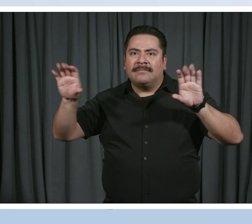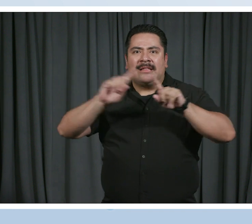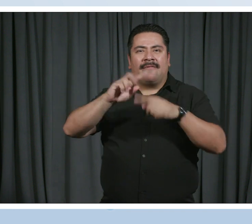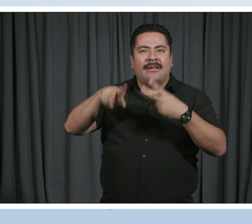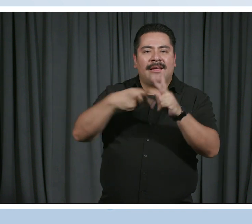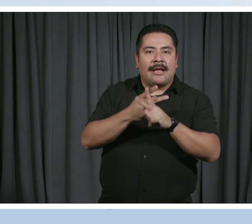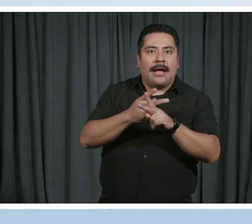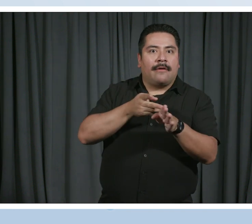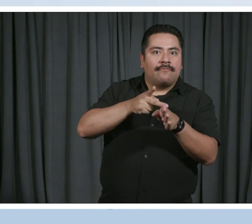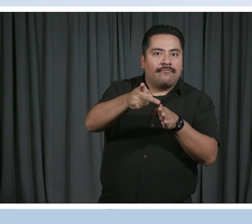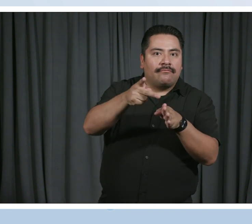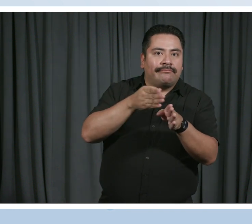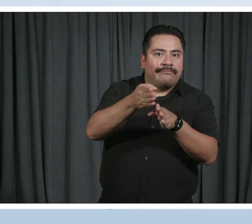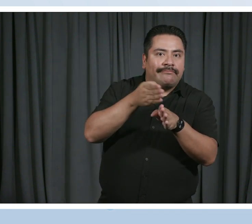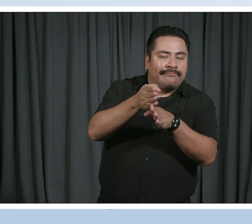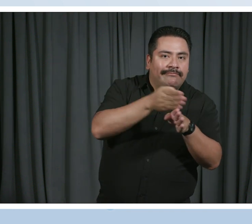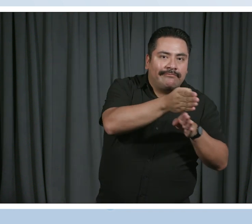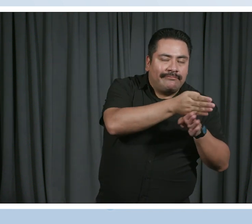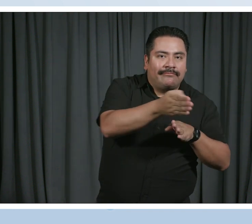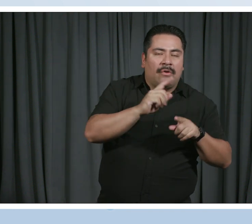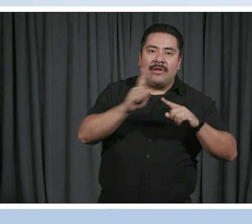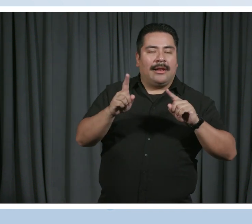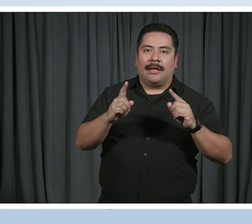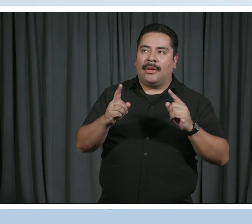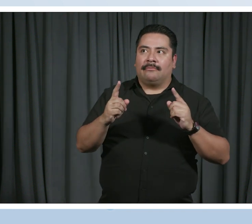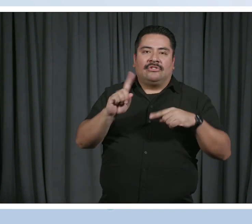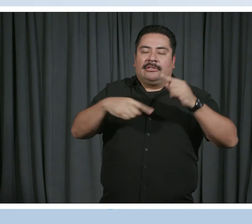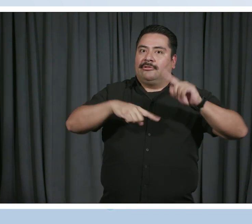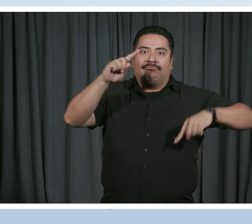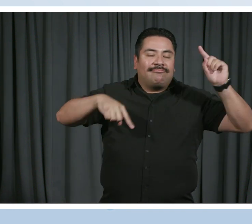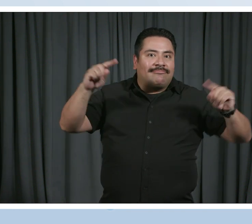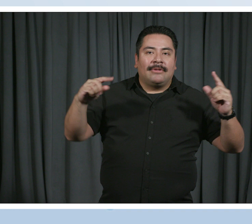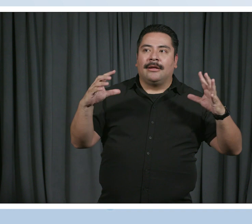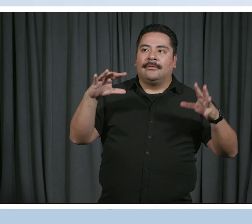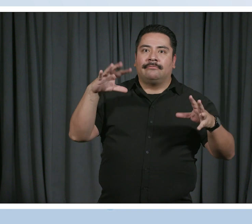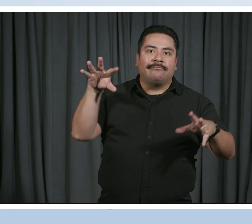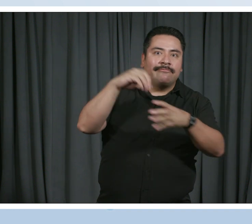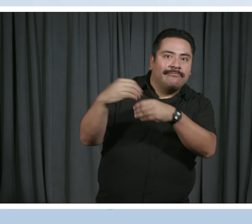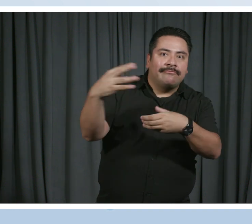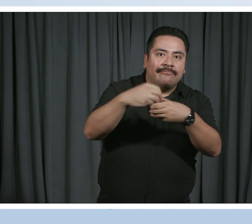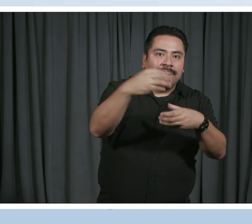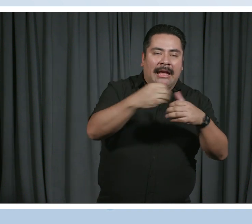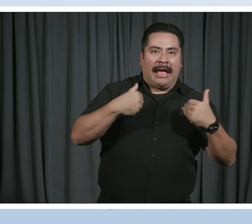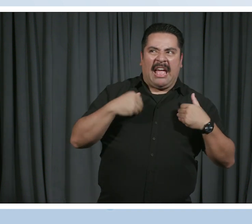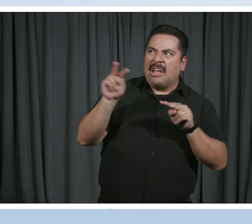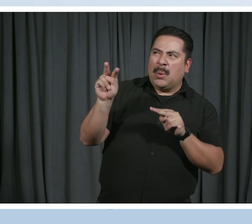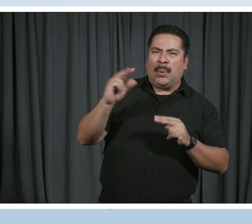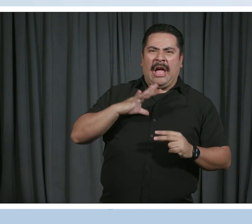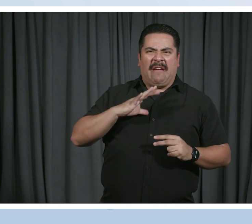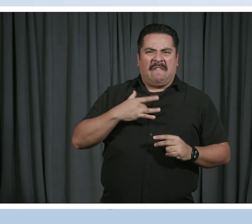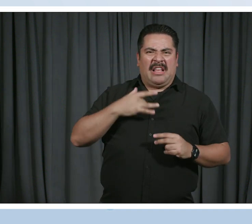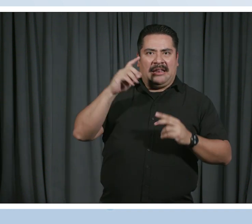kinds of professions. It's just very vibrant and it's inclusive and it has this feeling of like celebration. Yeah.